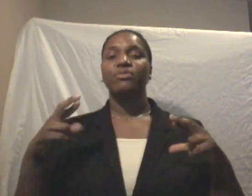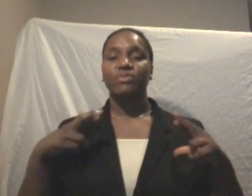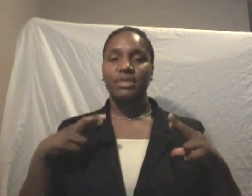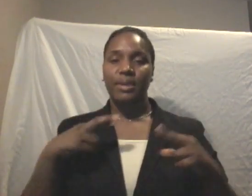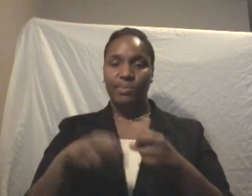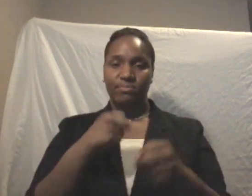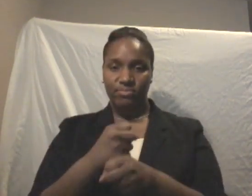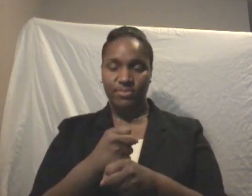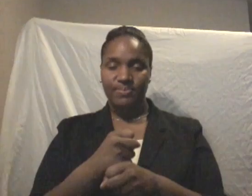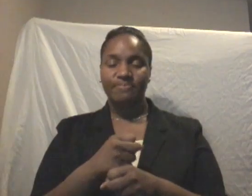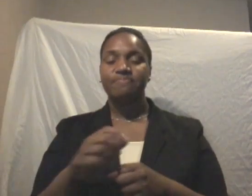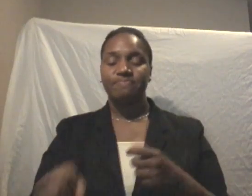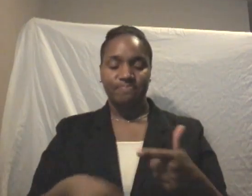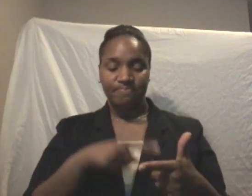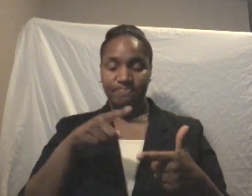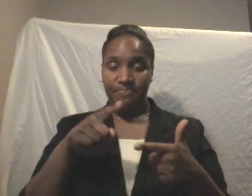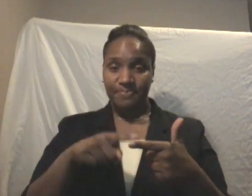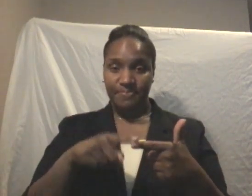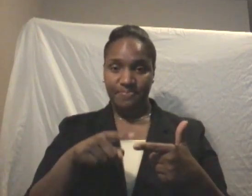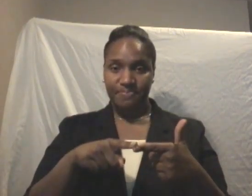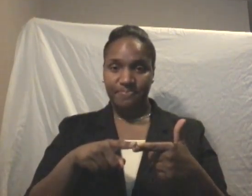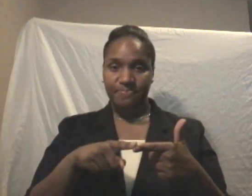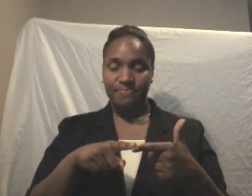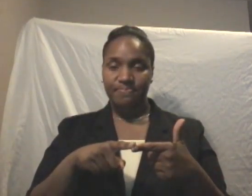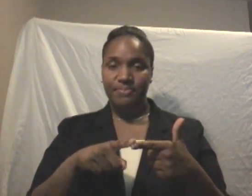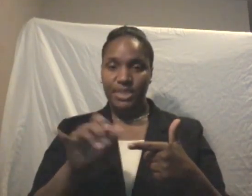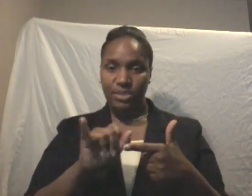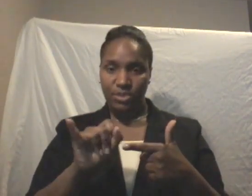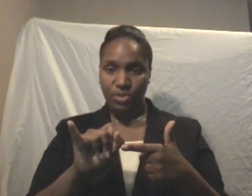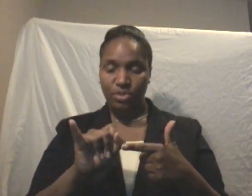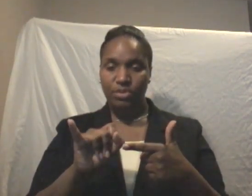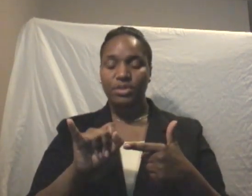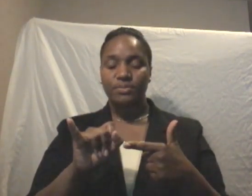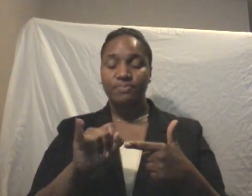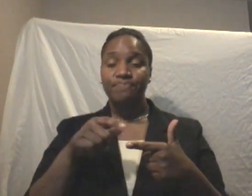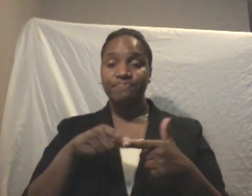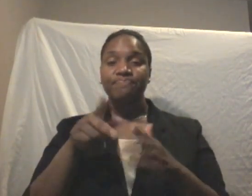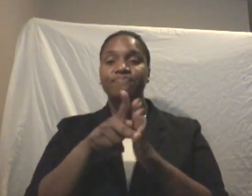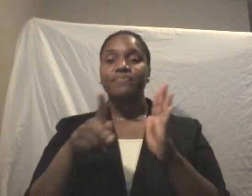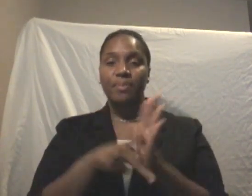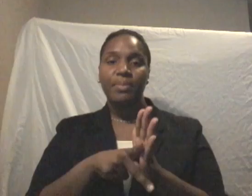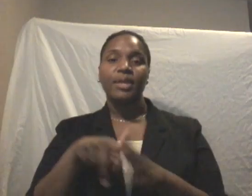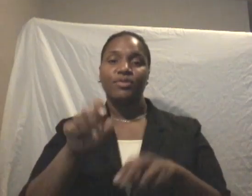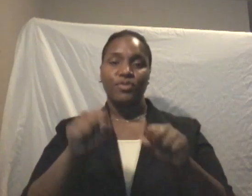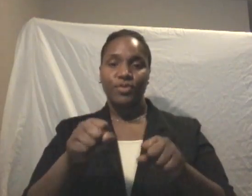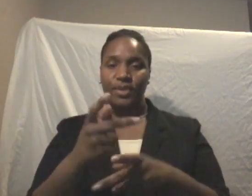And then there's whole life or permanent insurance. That is a policy that you can keep for your whole